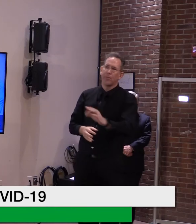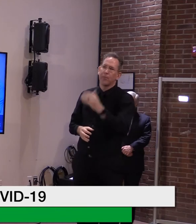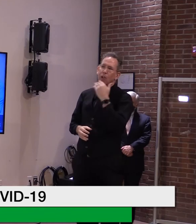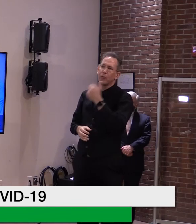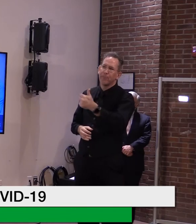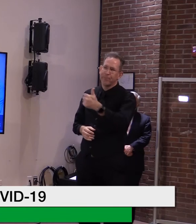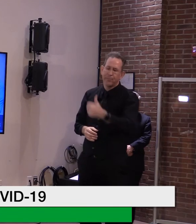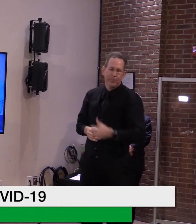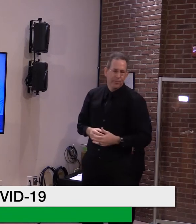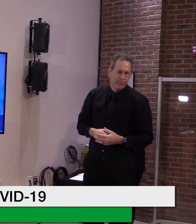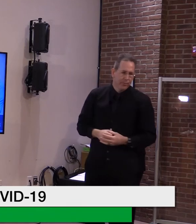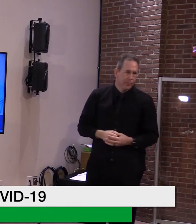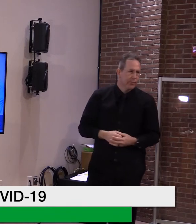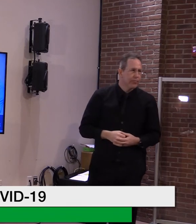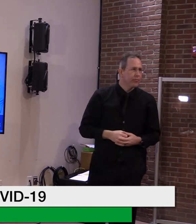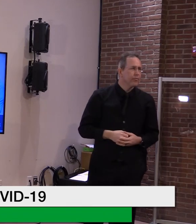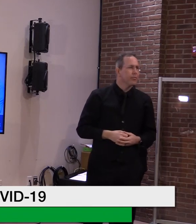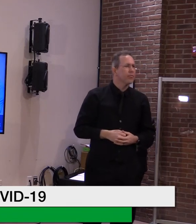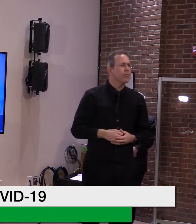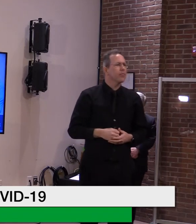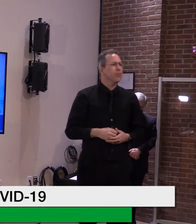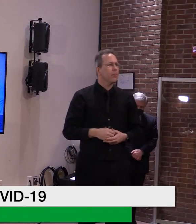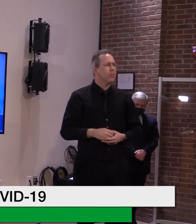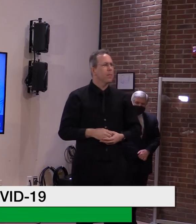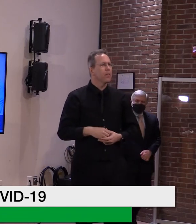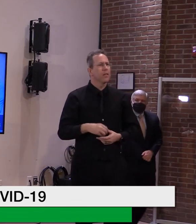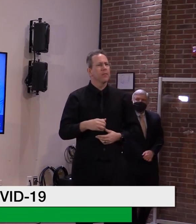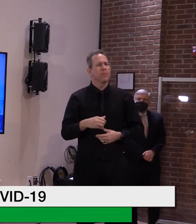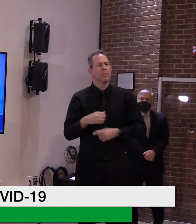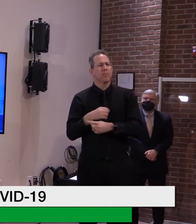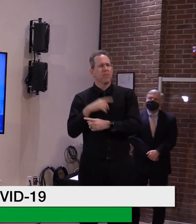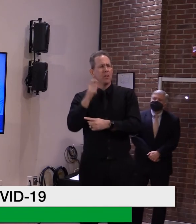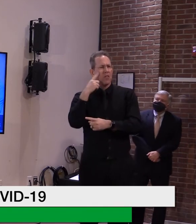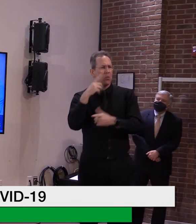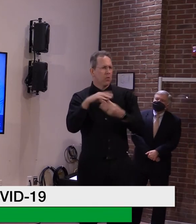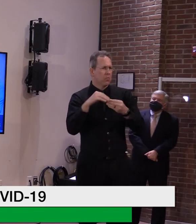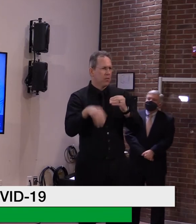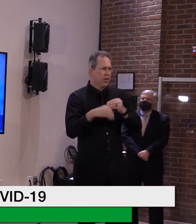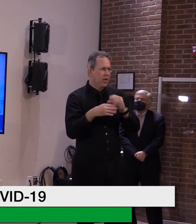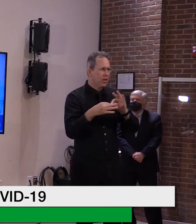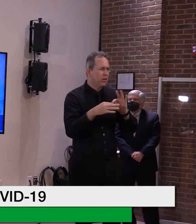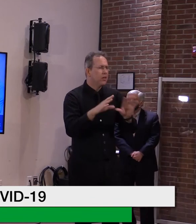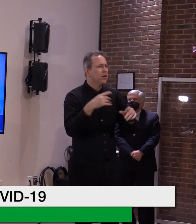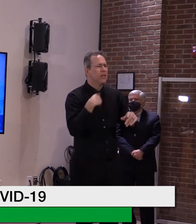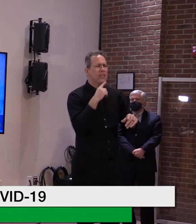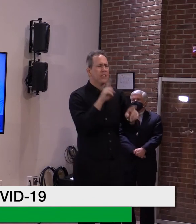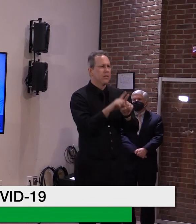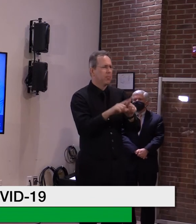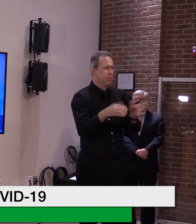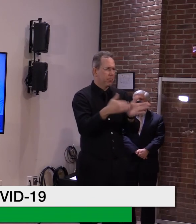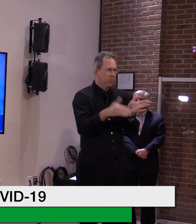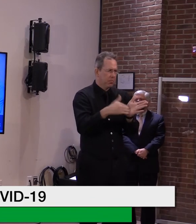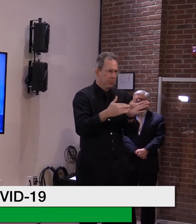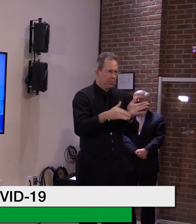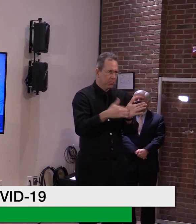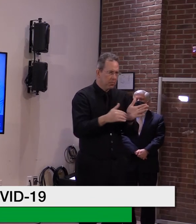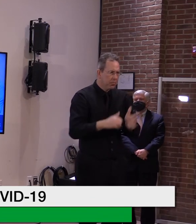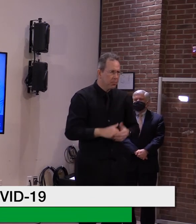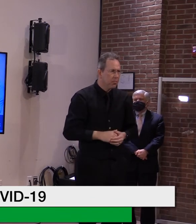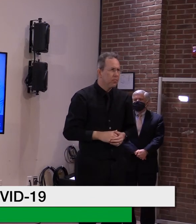Again, I just want to add once again, as I've said before, this is an unfortunate